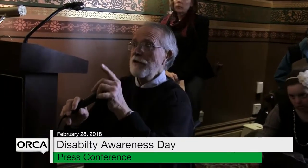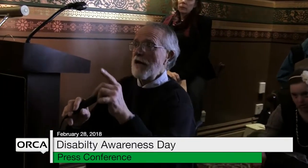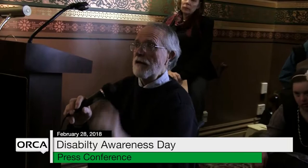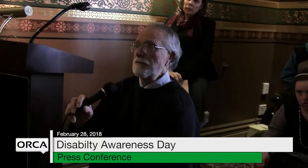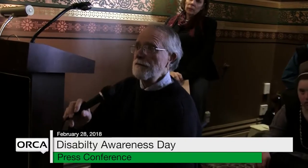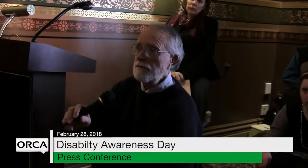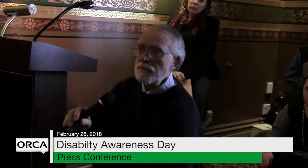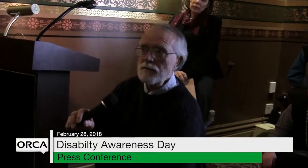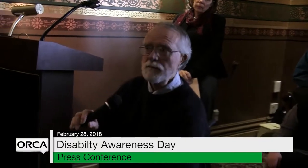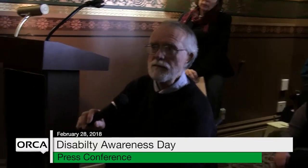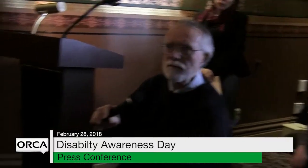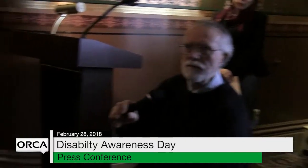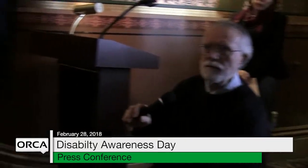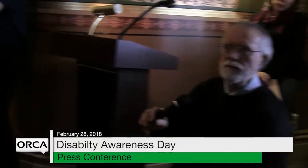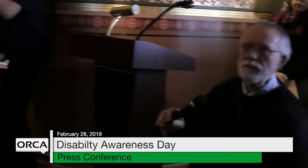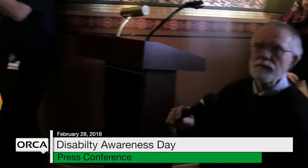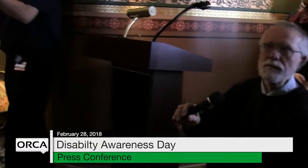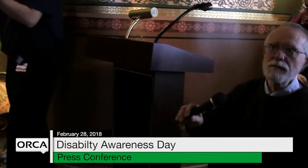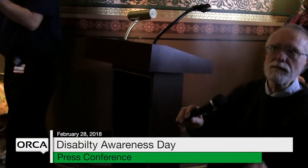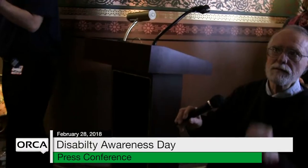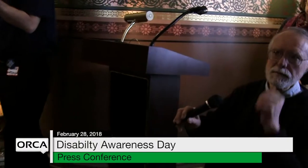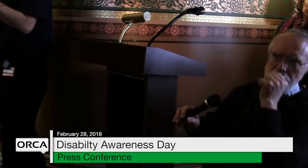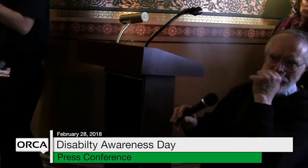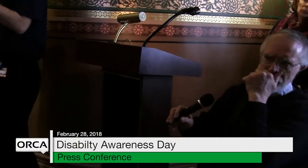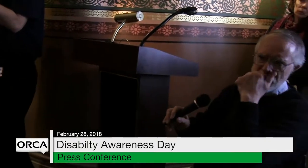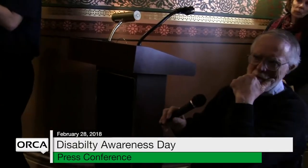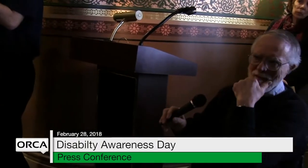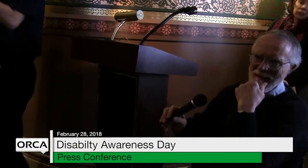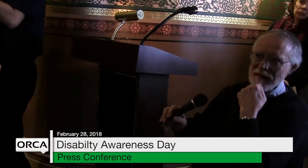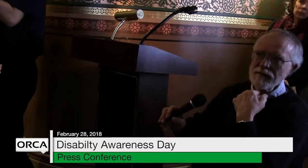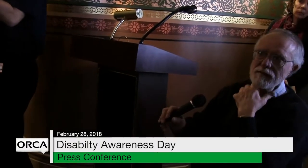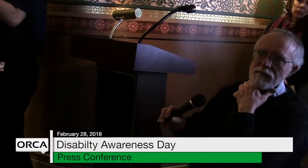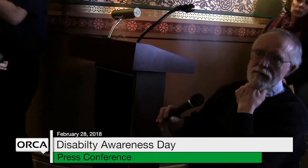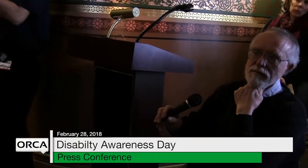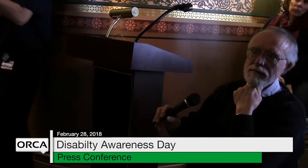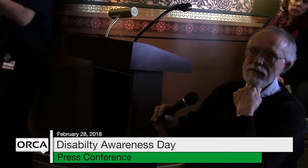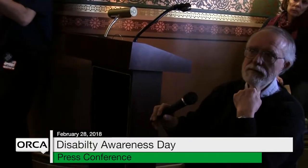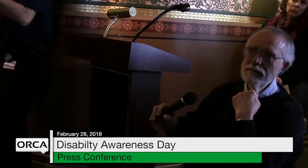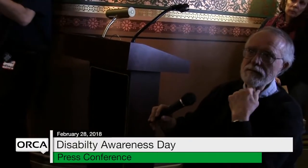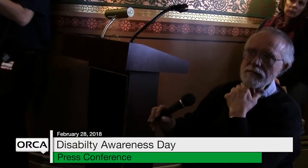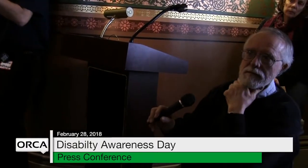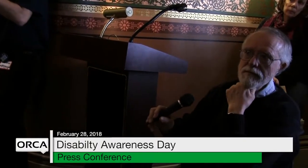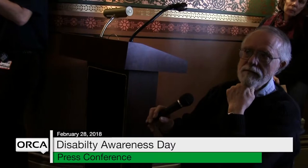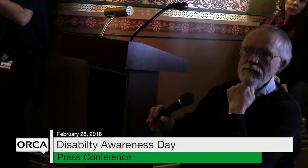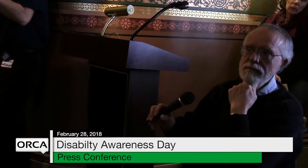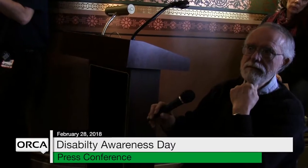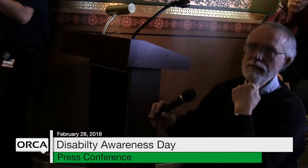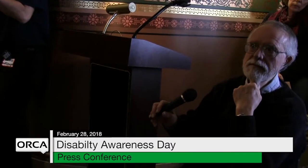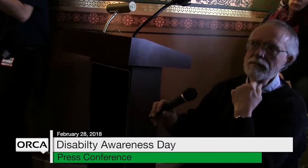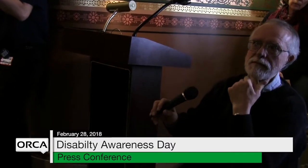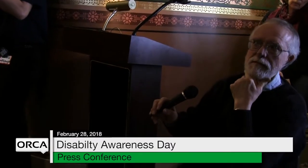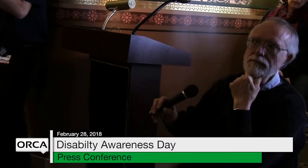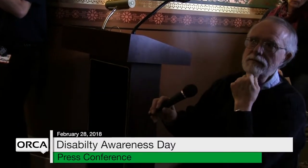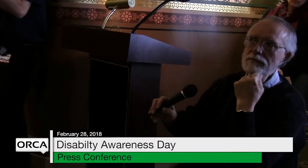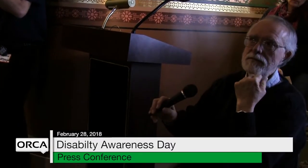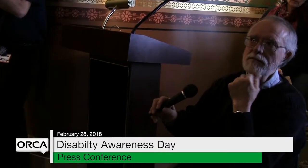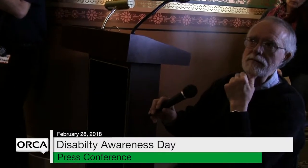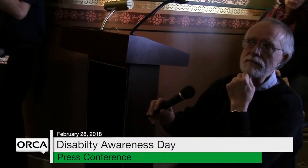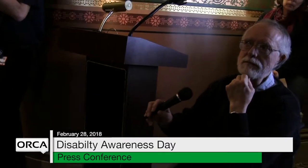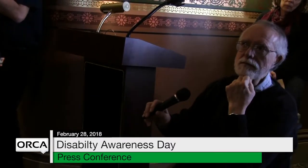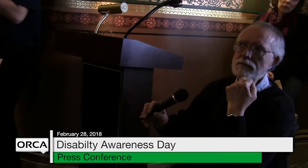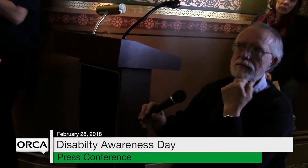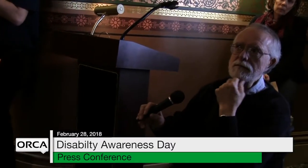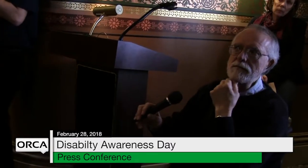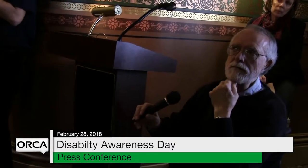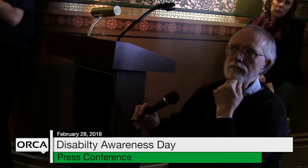Pat McDonald. Could you just tell us what you would recommend people do if they have an issue? And I'm certainly curious to hear